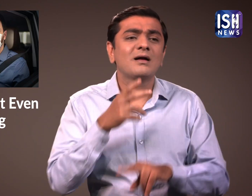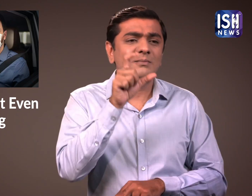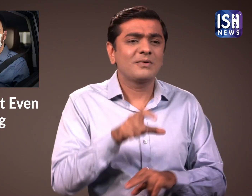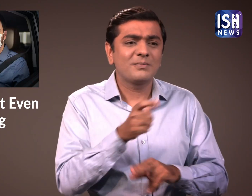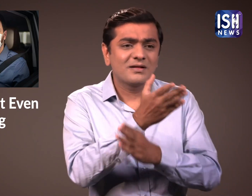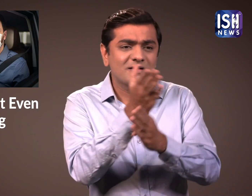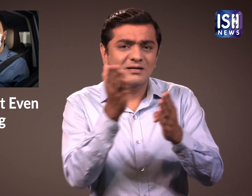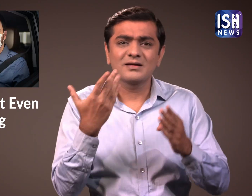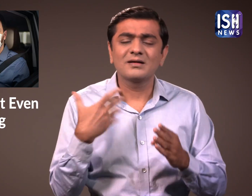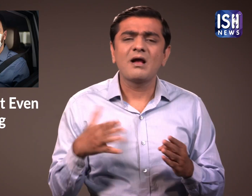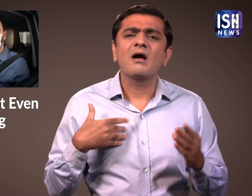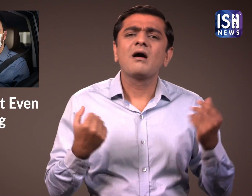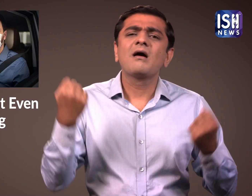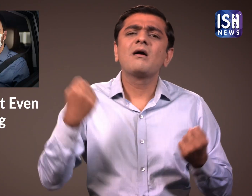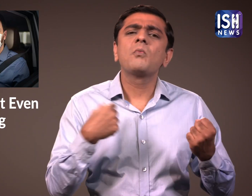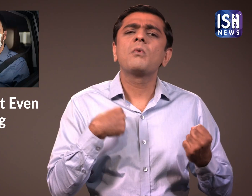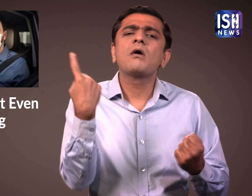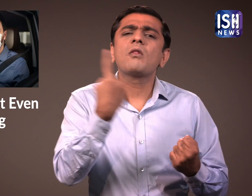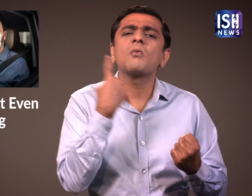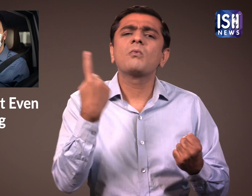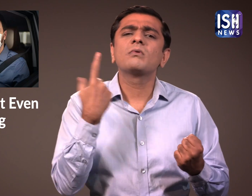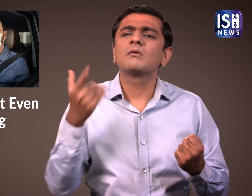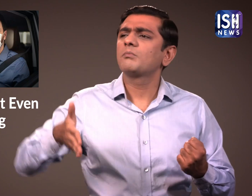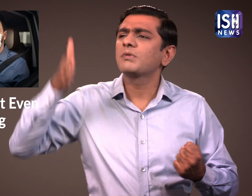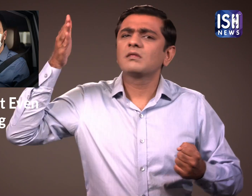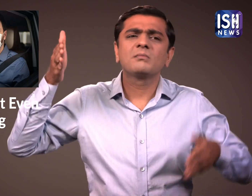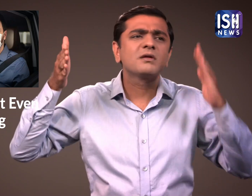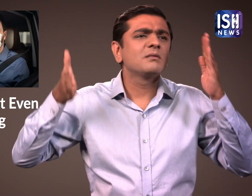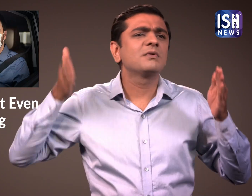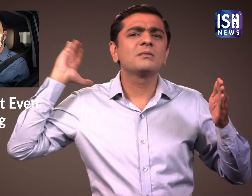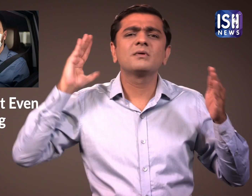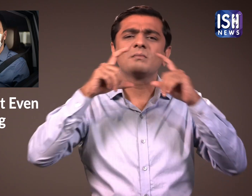Petitioners challenged wearing of masks in cars when the driver is alone.